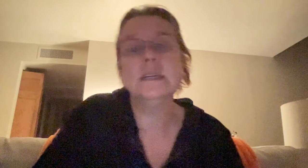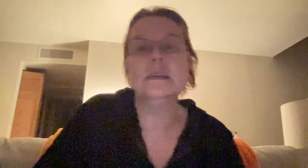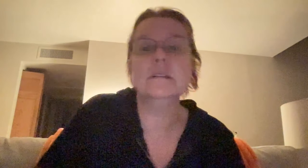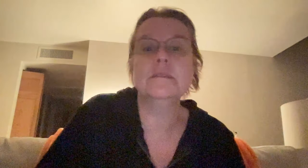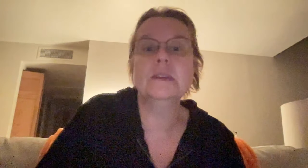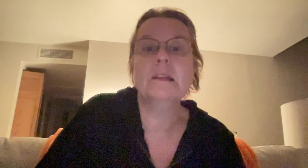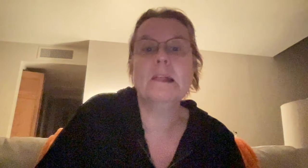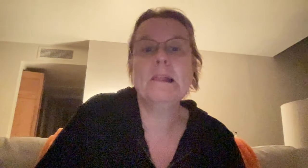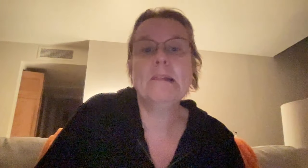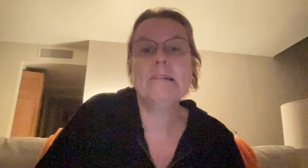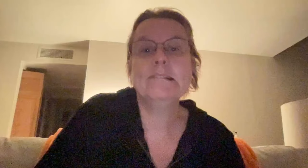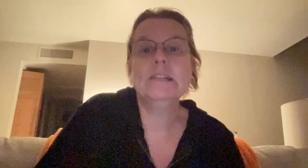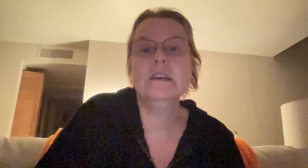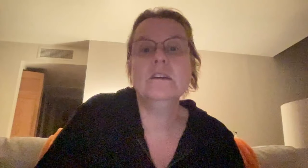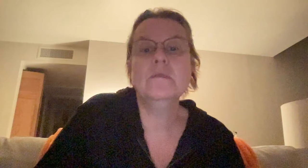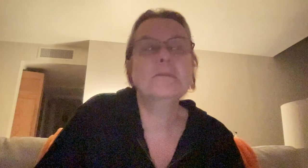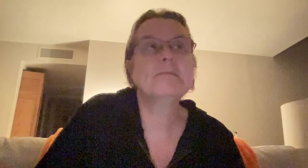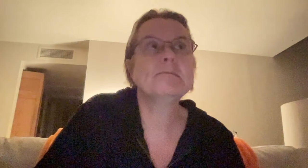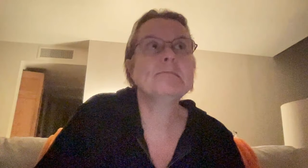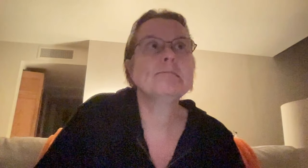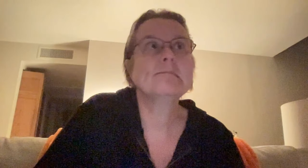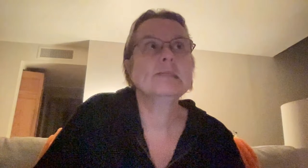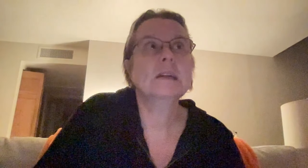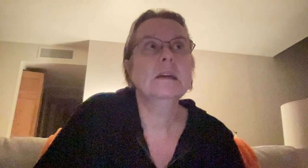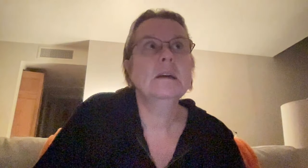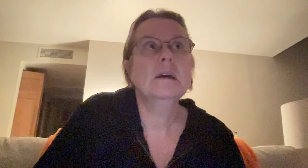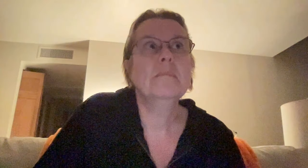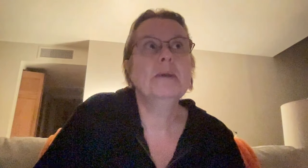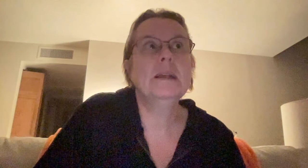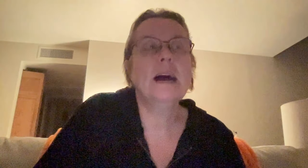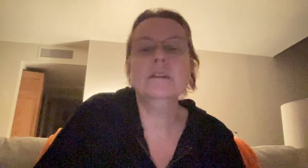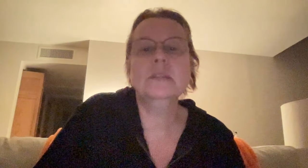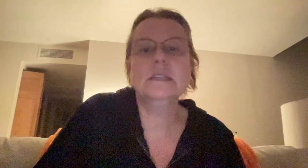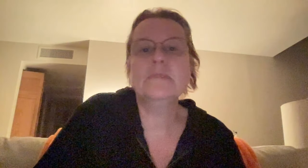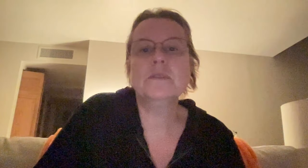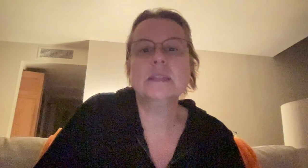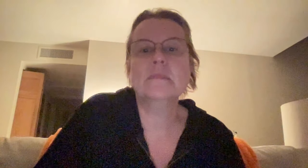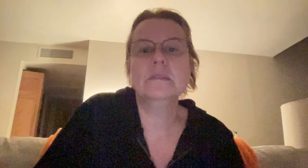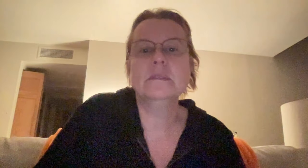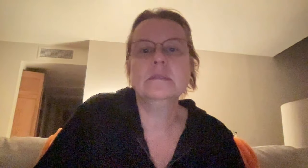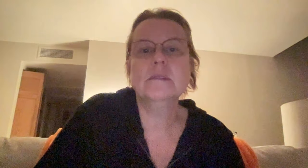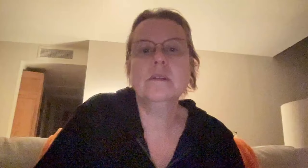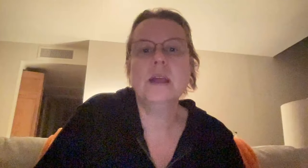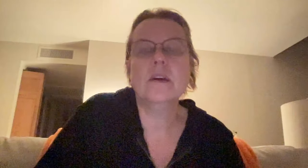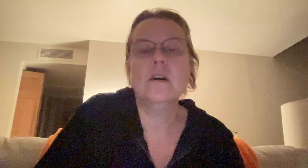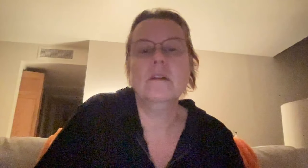you know, but I don't accept those labels at all